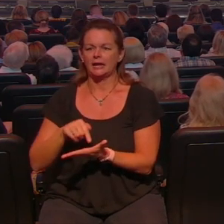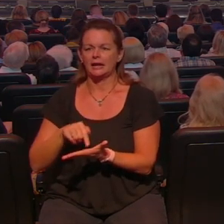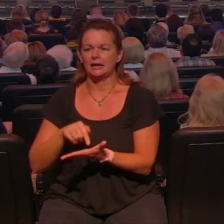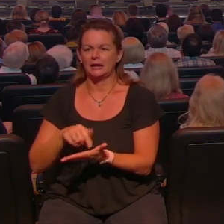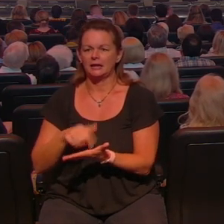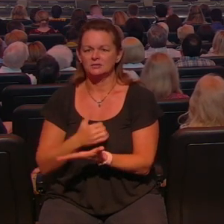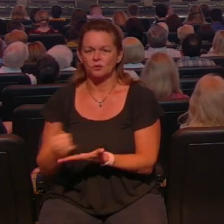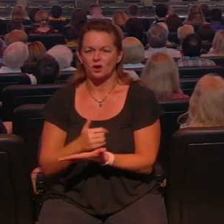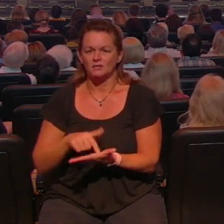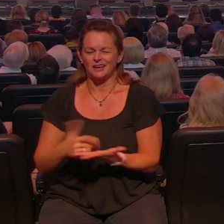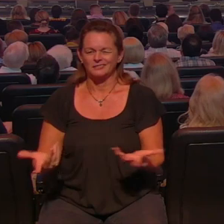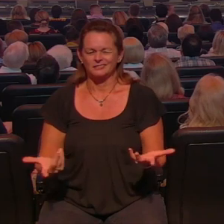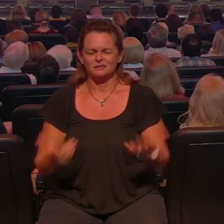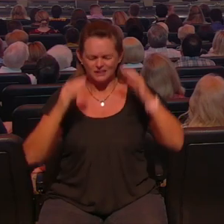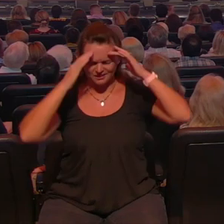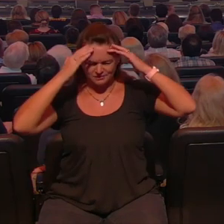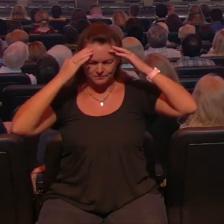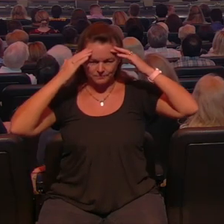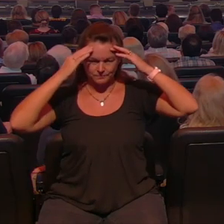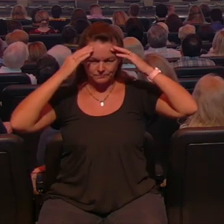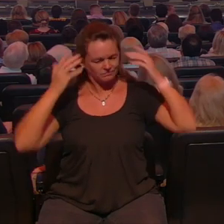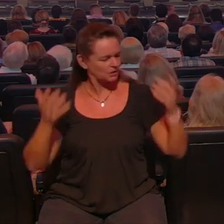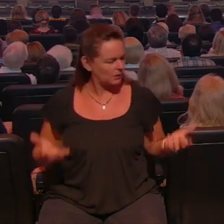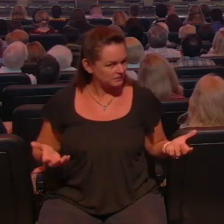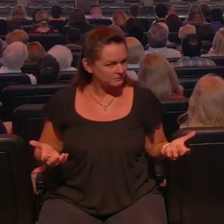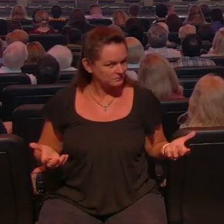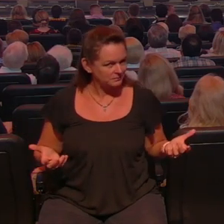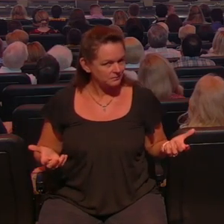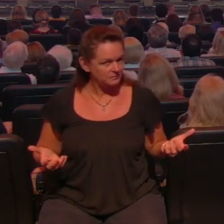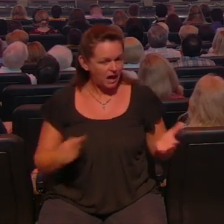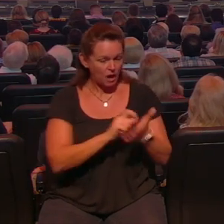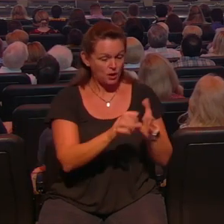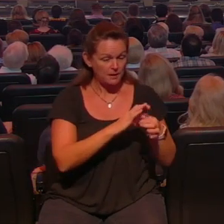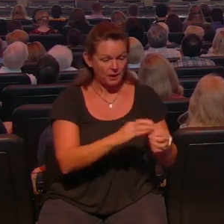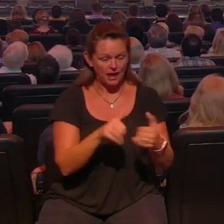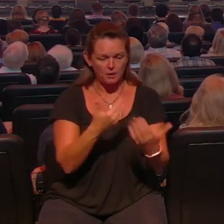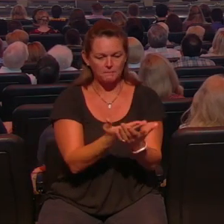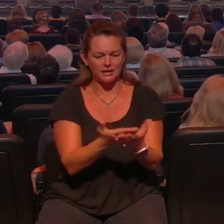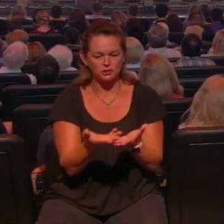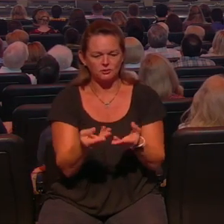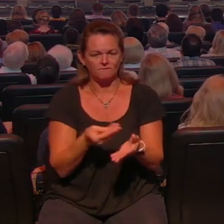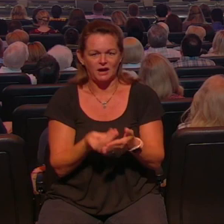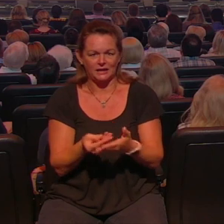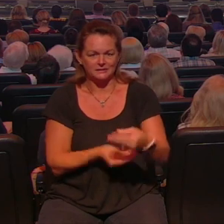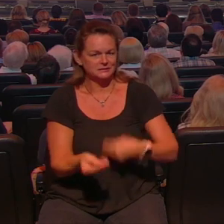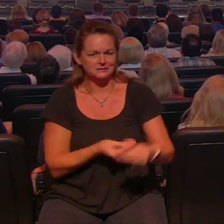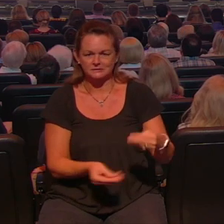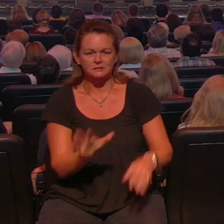I I didn't understand that because I didn't write a book on how to manage your finances I